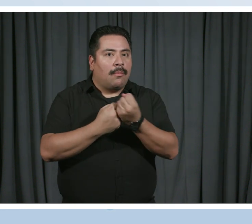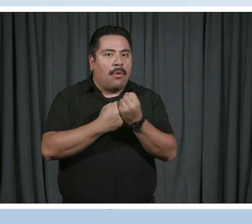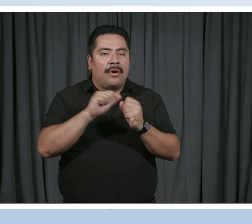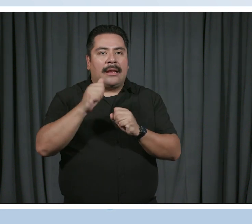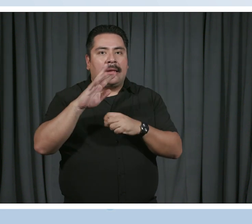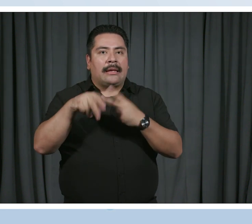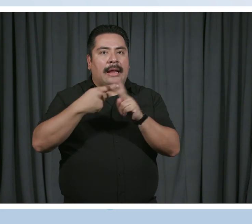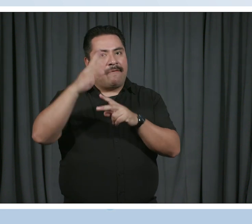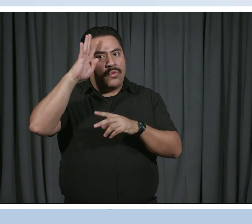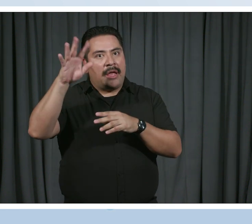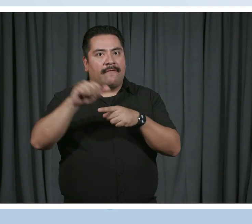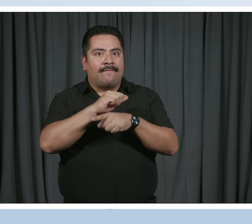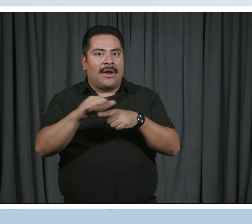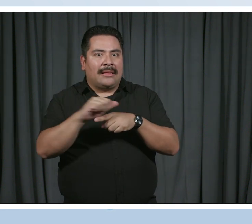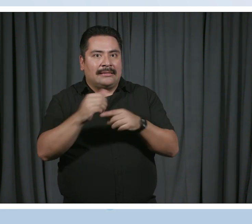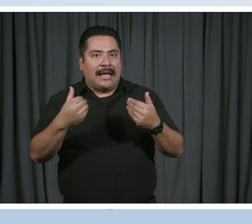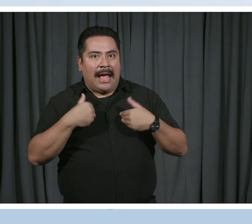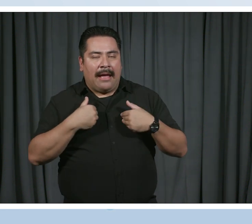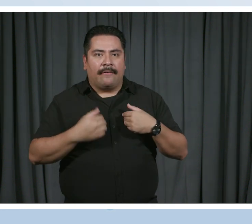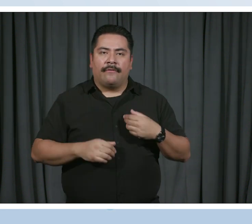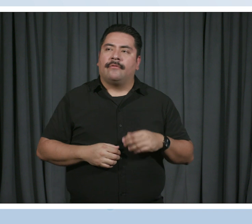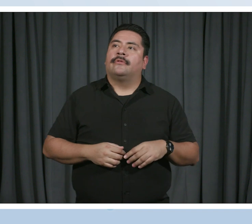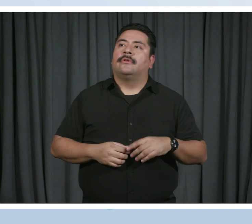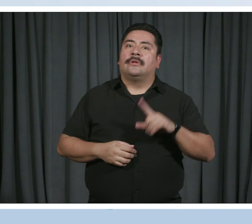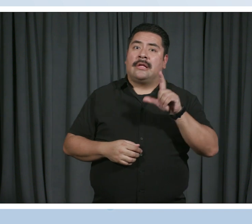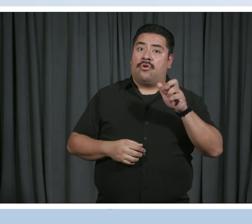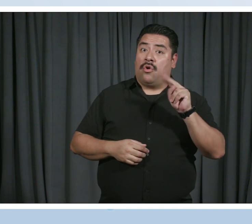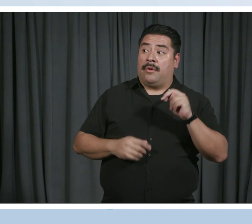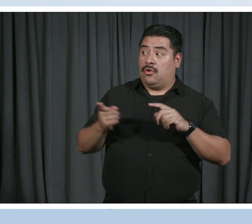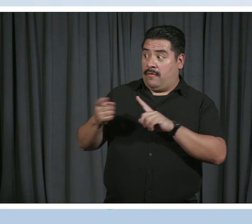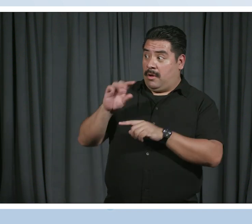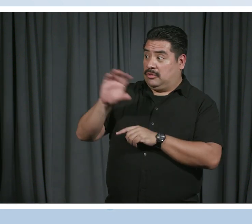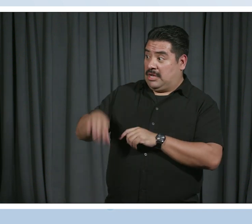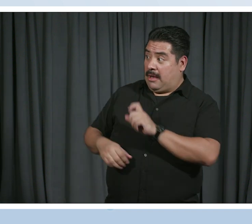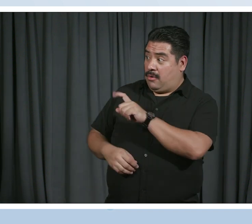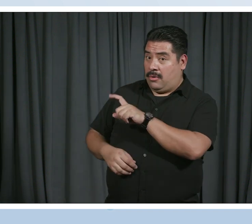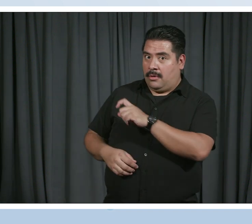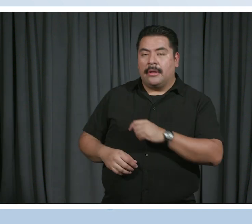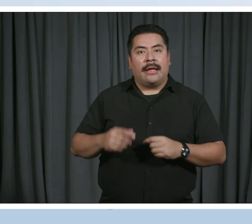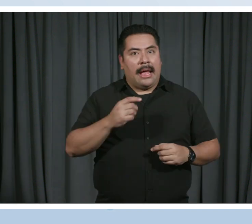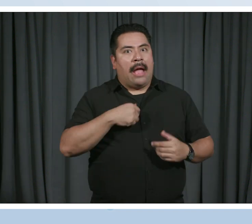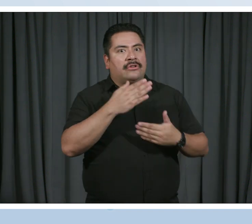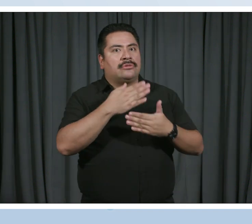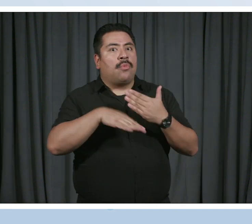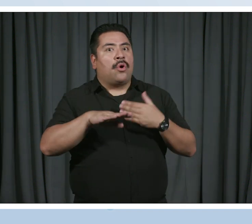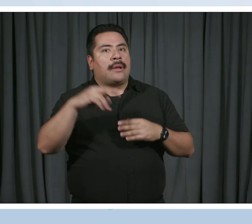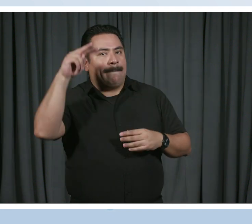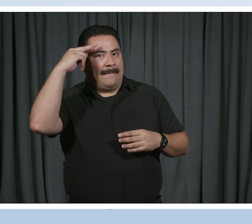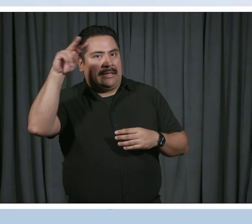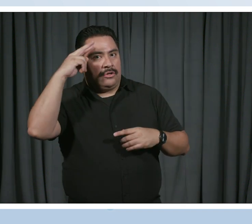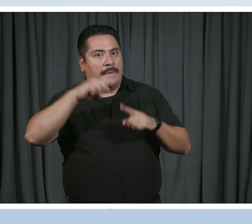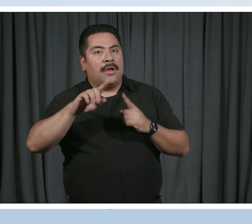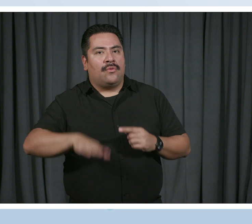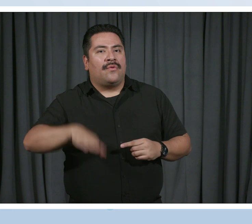kind of practices that they bring. Yeah, that's great. Lily, you're from Chicago. So I was born in Mexico, but I was